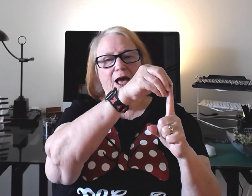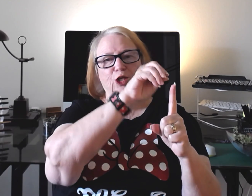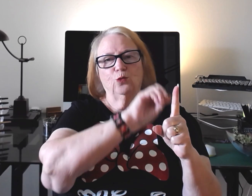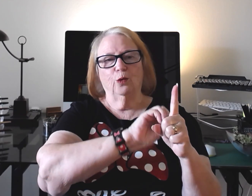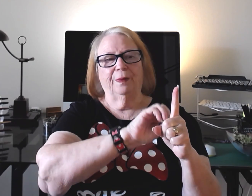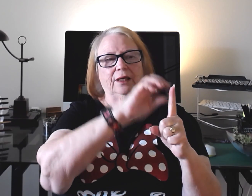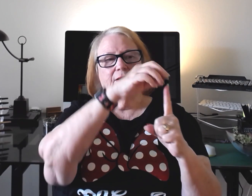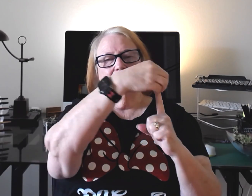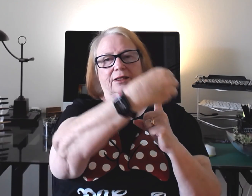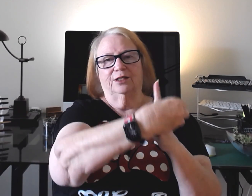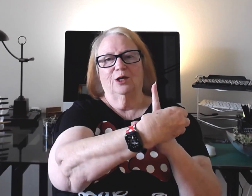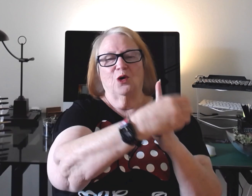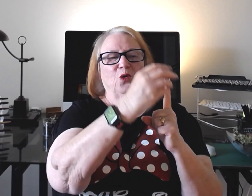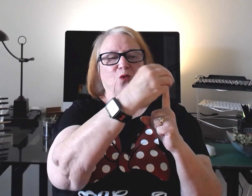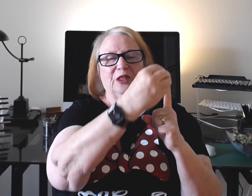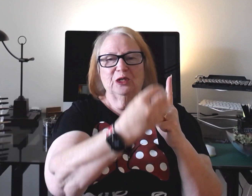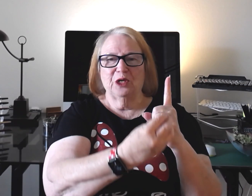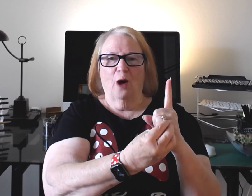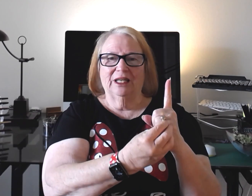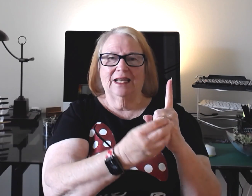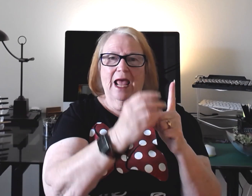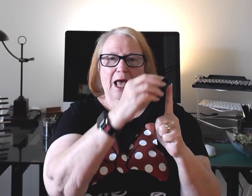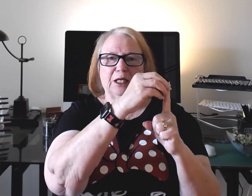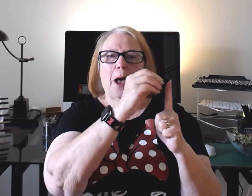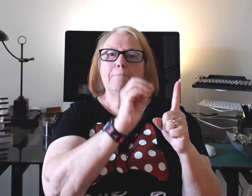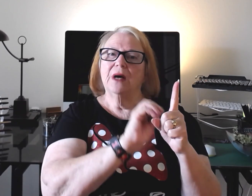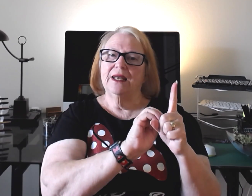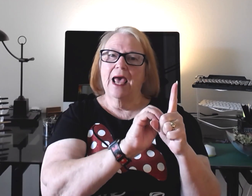you will peel it with your dominant hand. Banana.